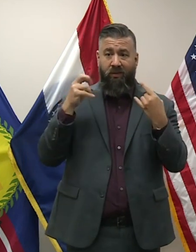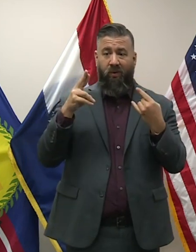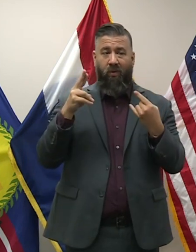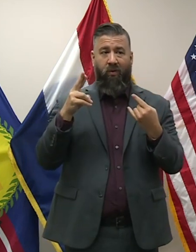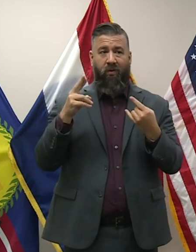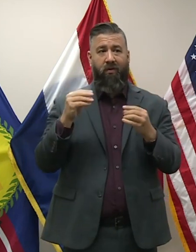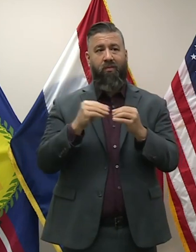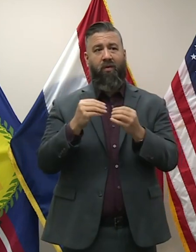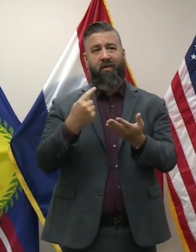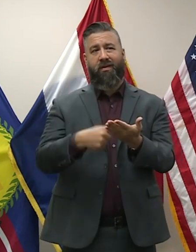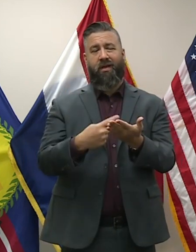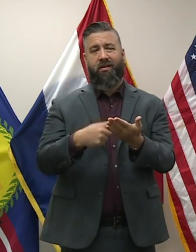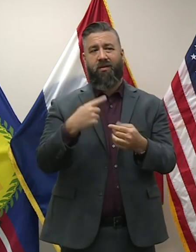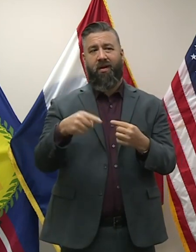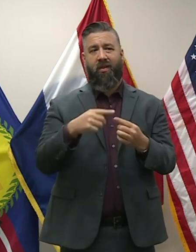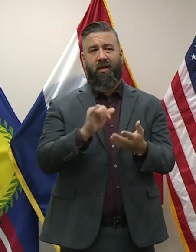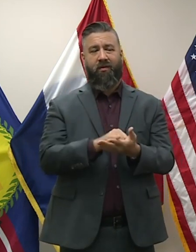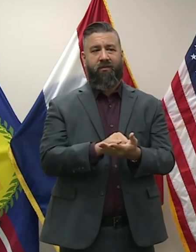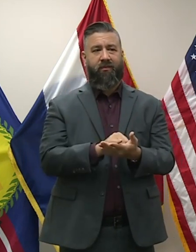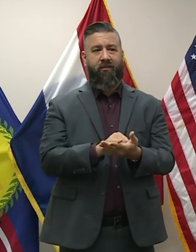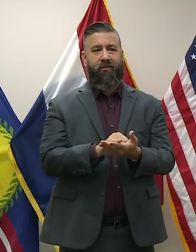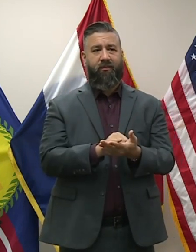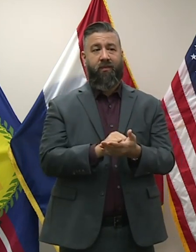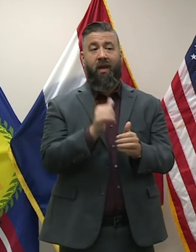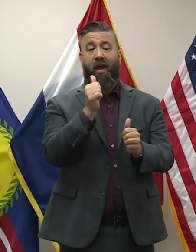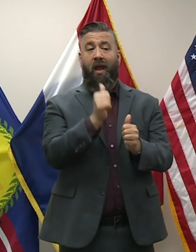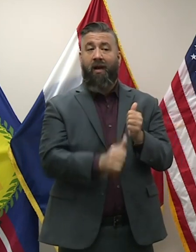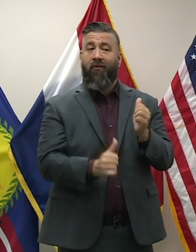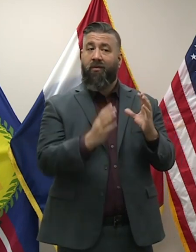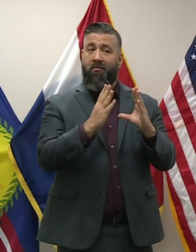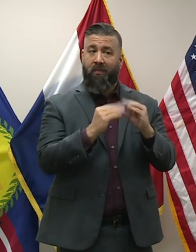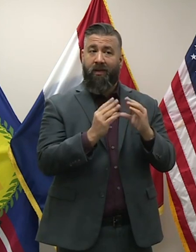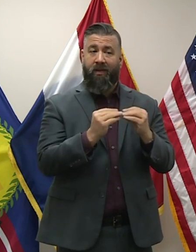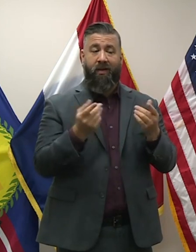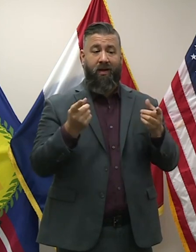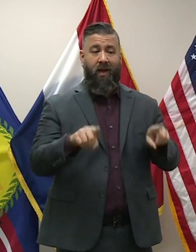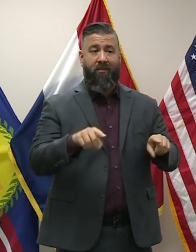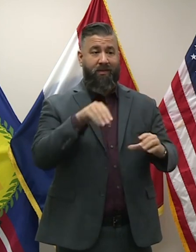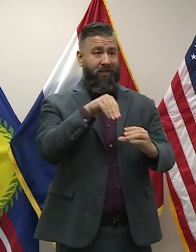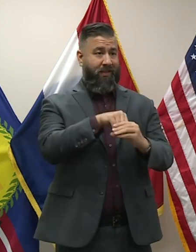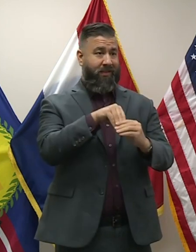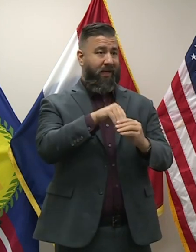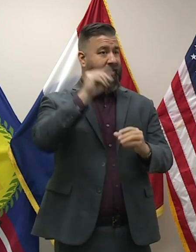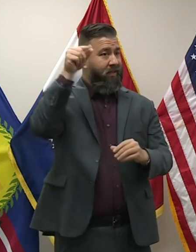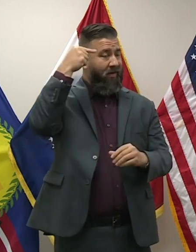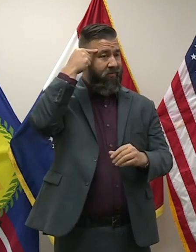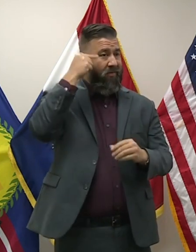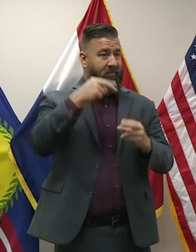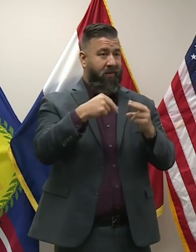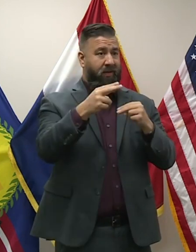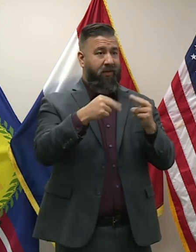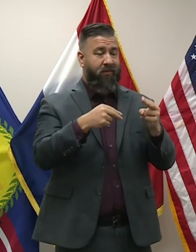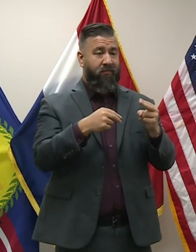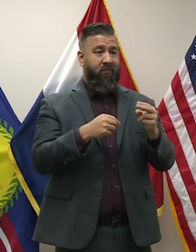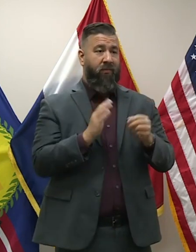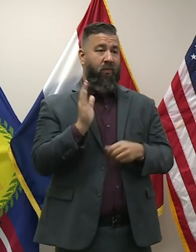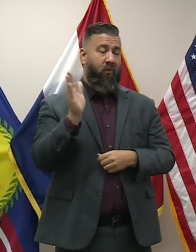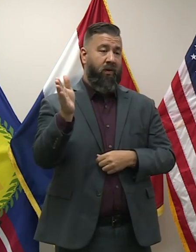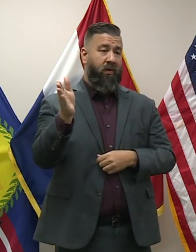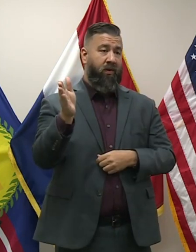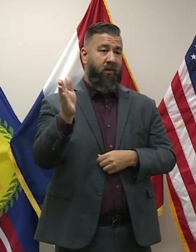to have a further discussion about it. Every meeting that takes place inside of a government building will be